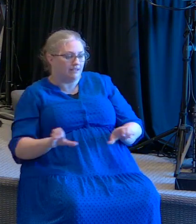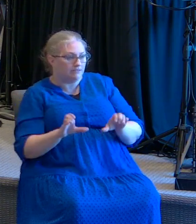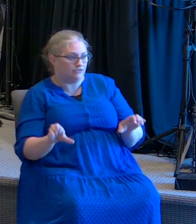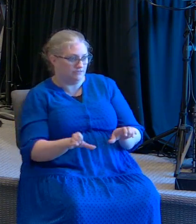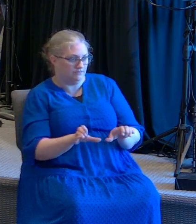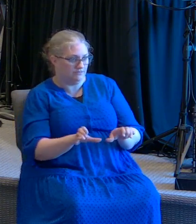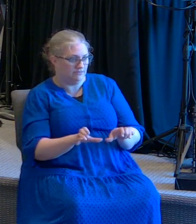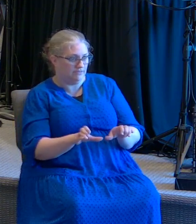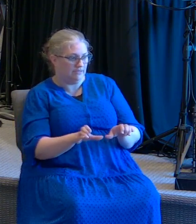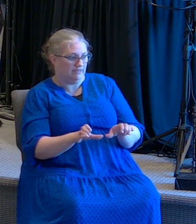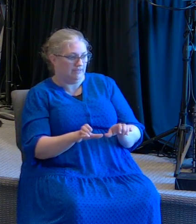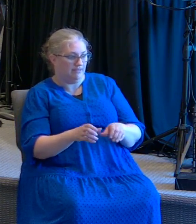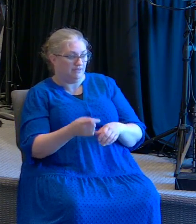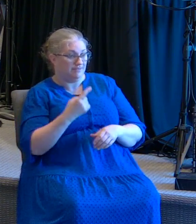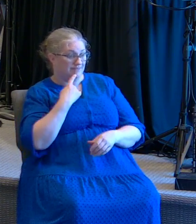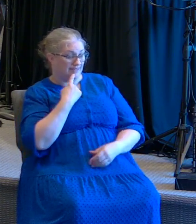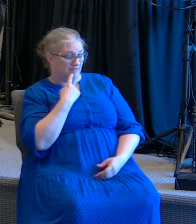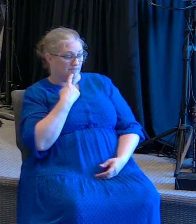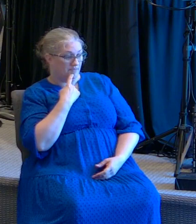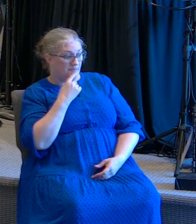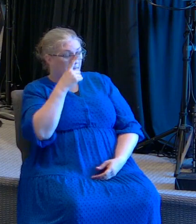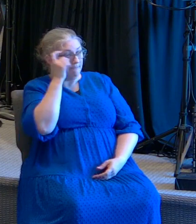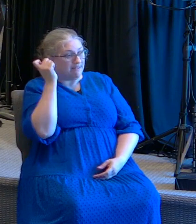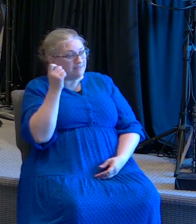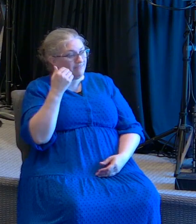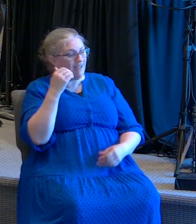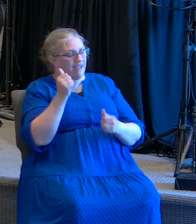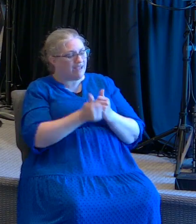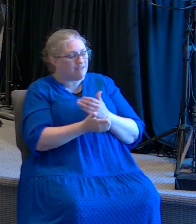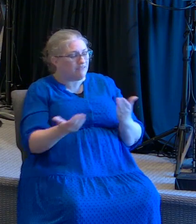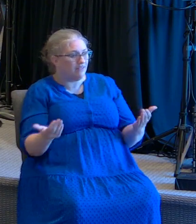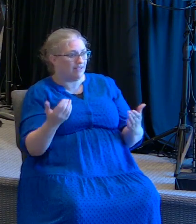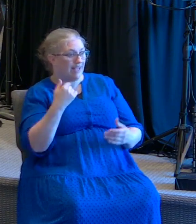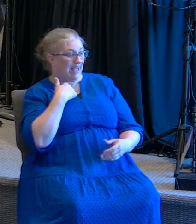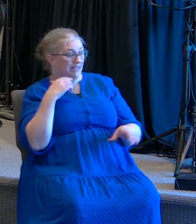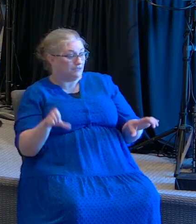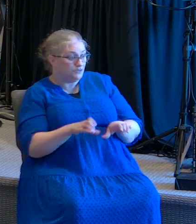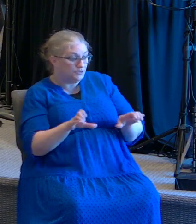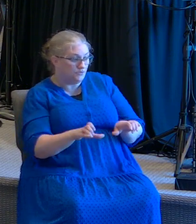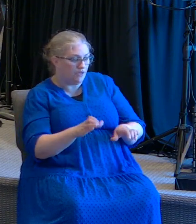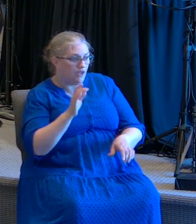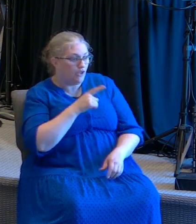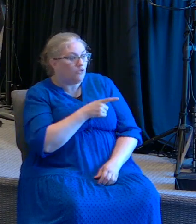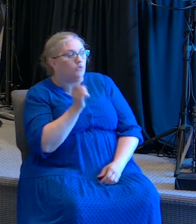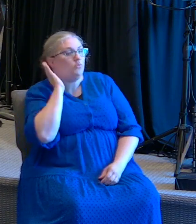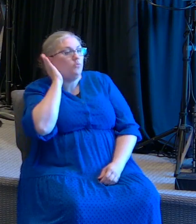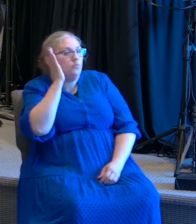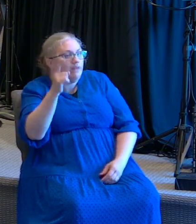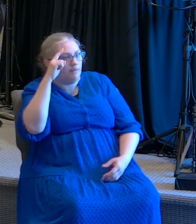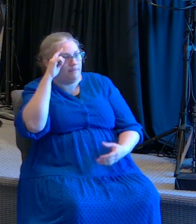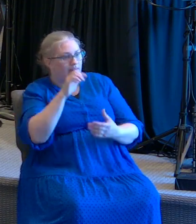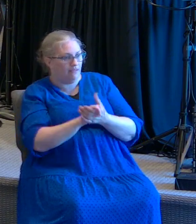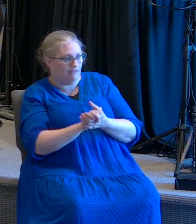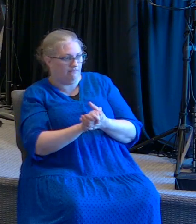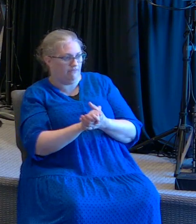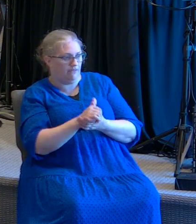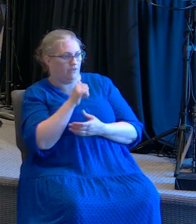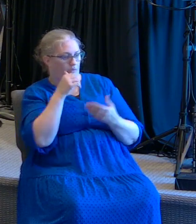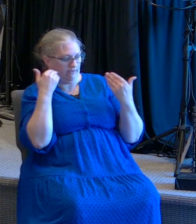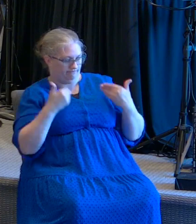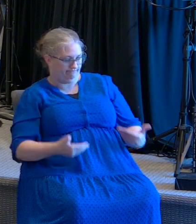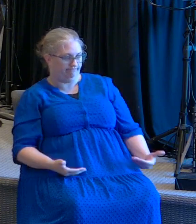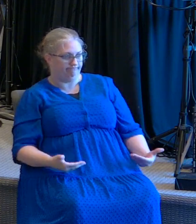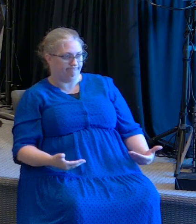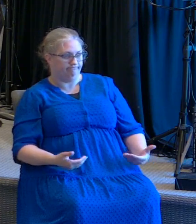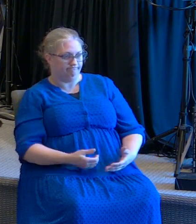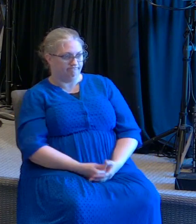I do you will believe who I am y Jesús le dice con por medio de acciones por lo que yo hago tú vas a creer